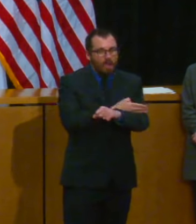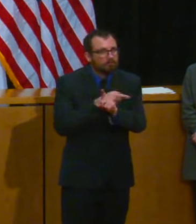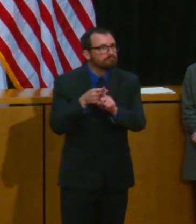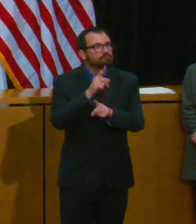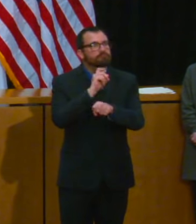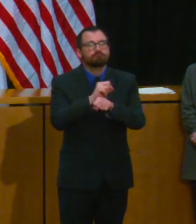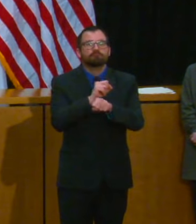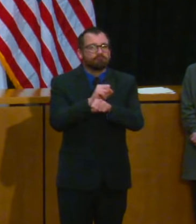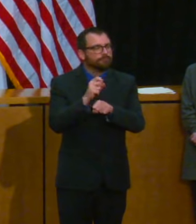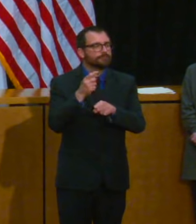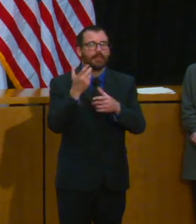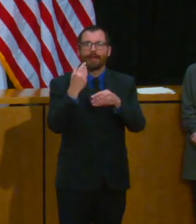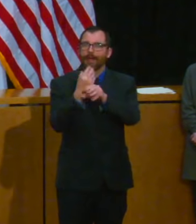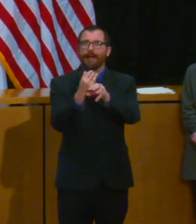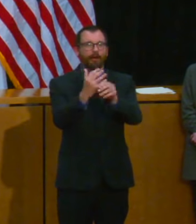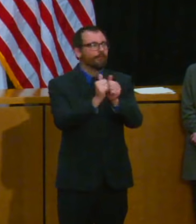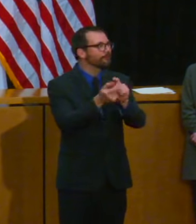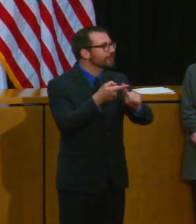and they have now been